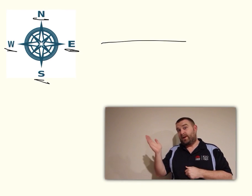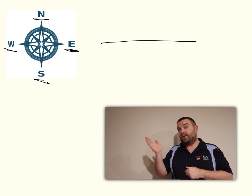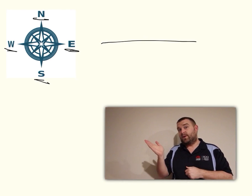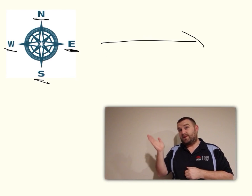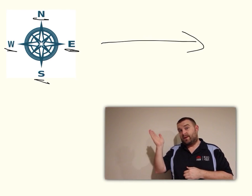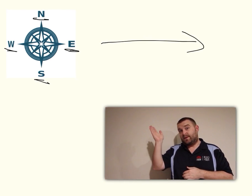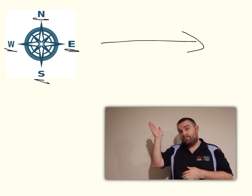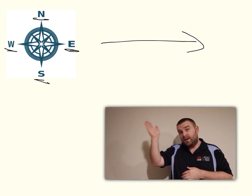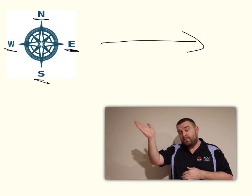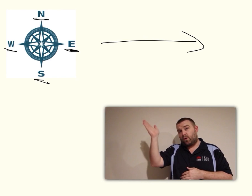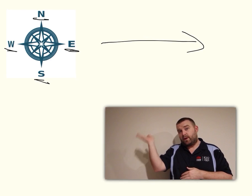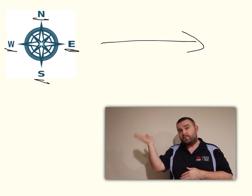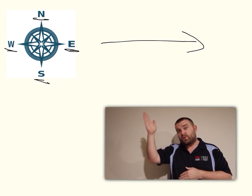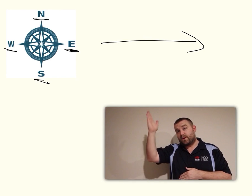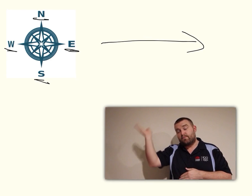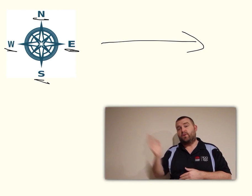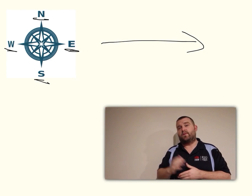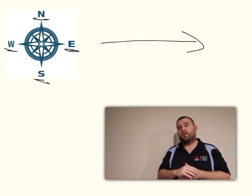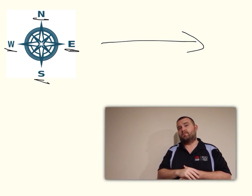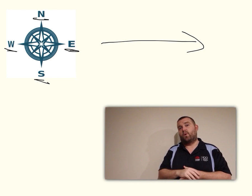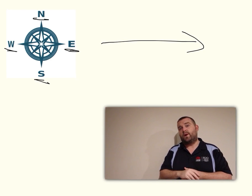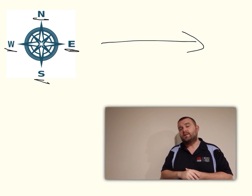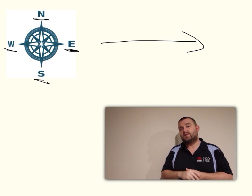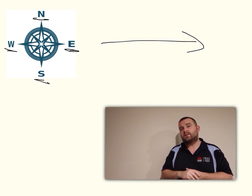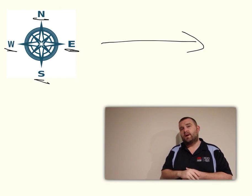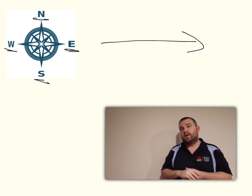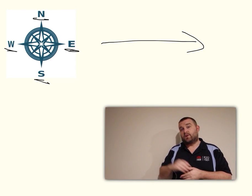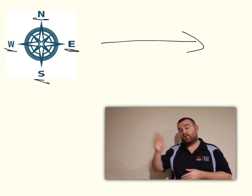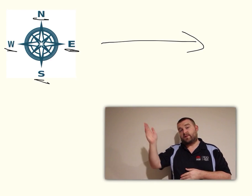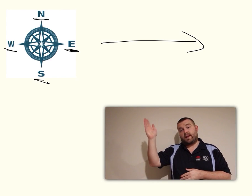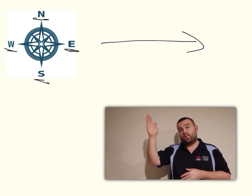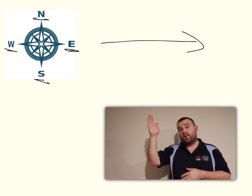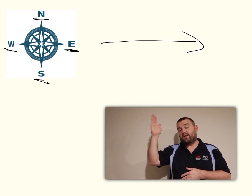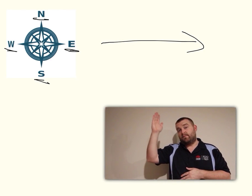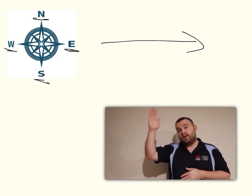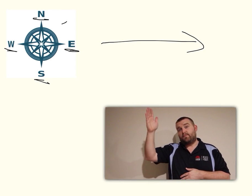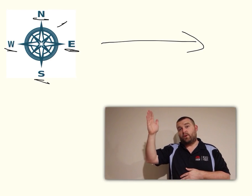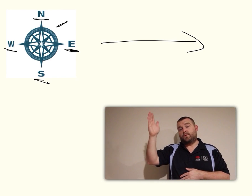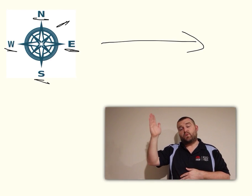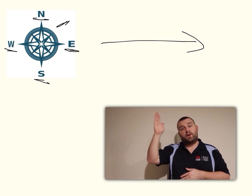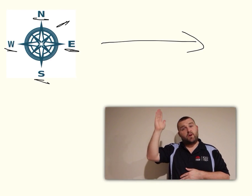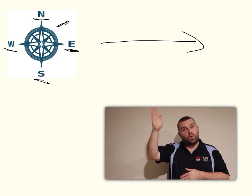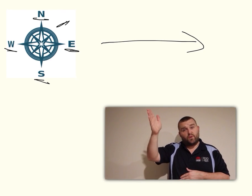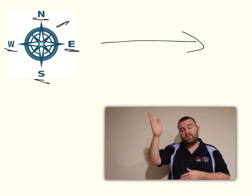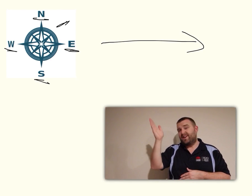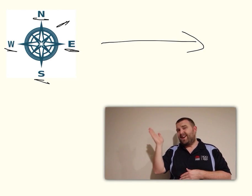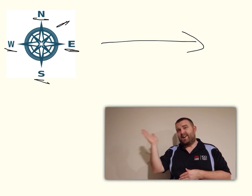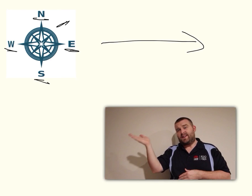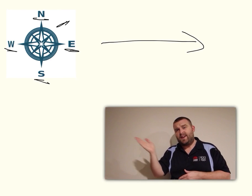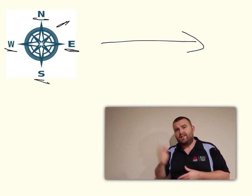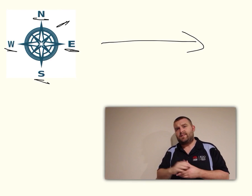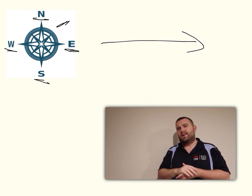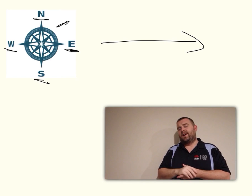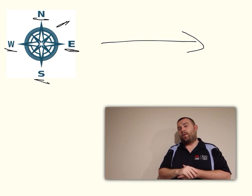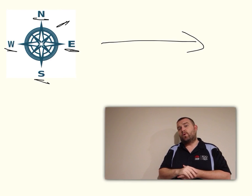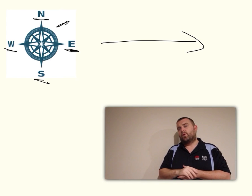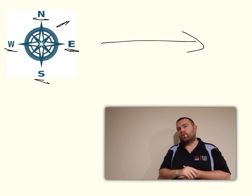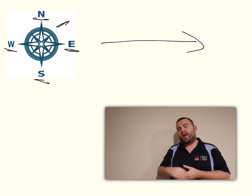we can look at the midpoint between both of those points. So for example the midpoint between north and east and we'll call